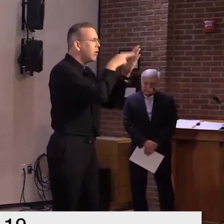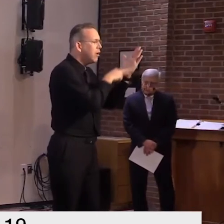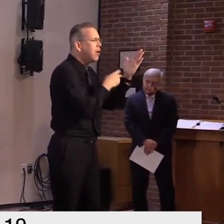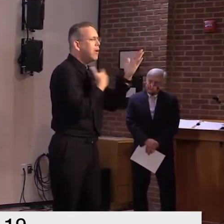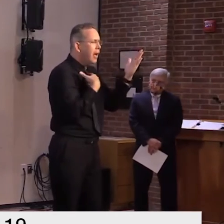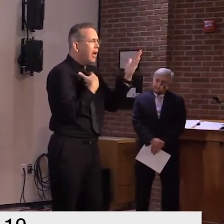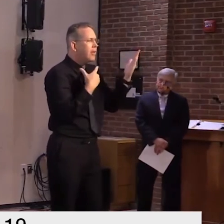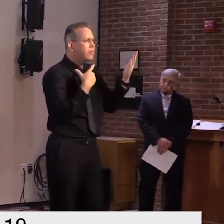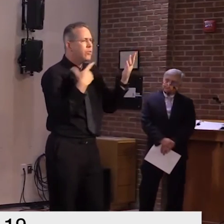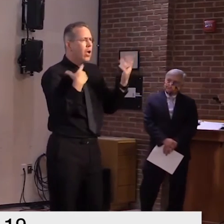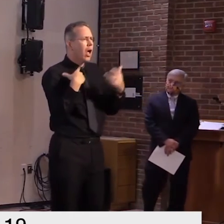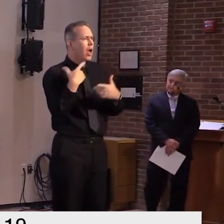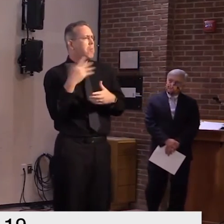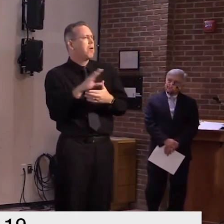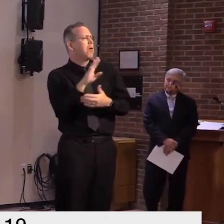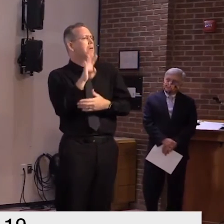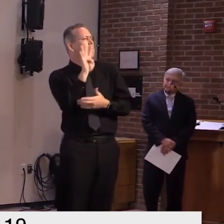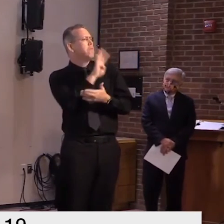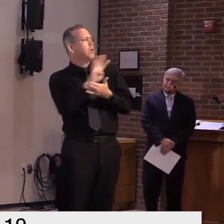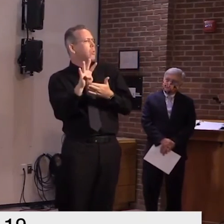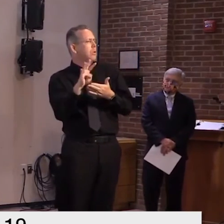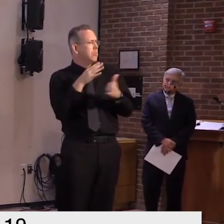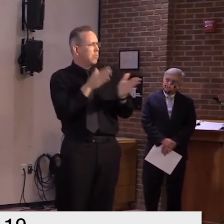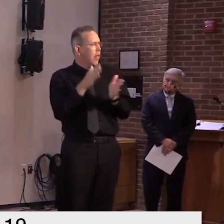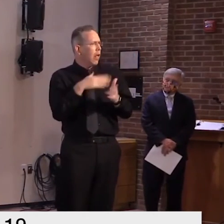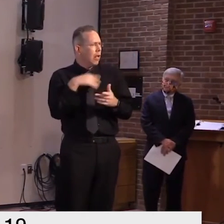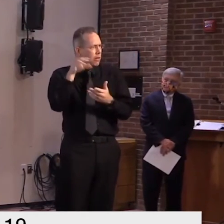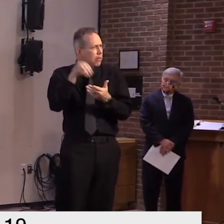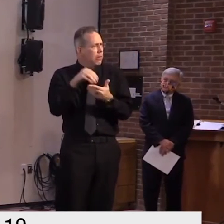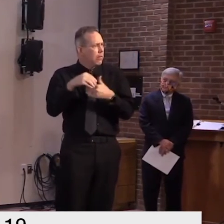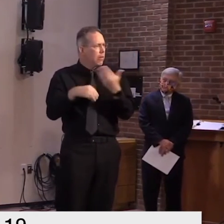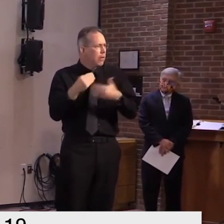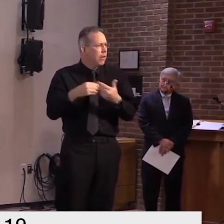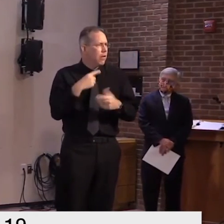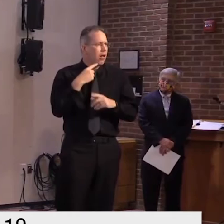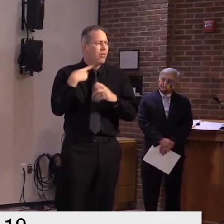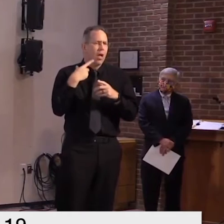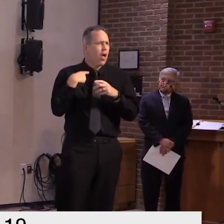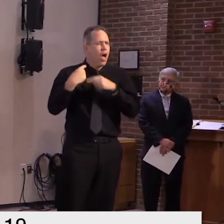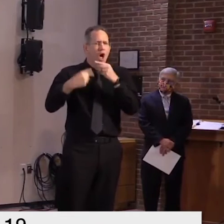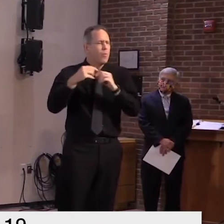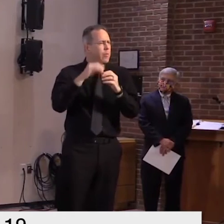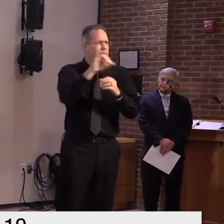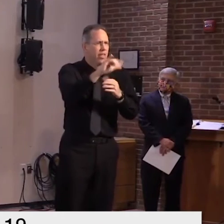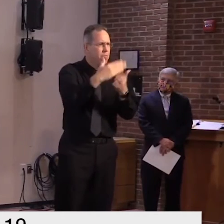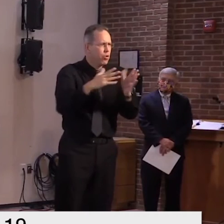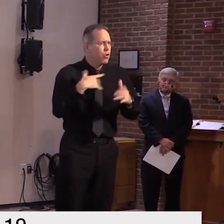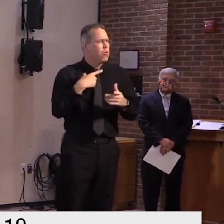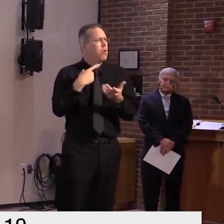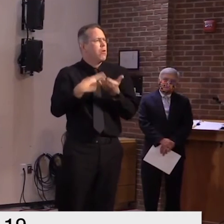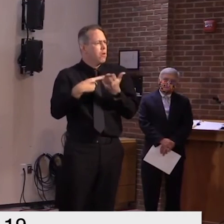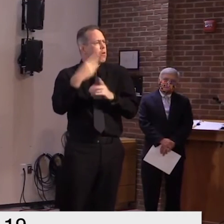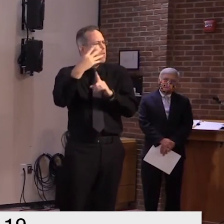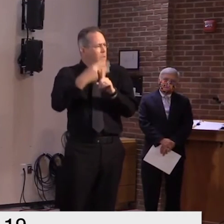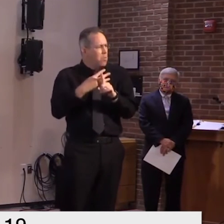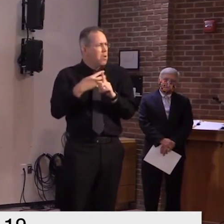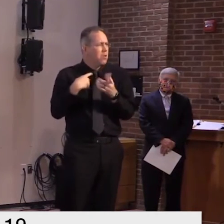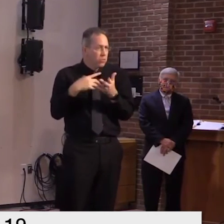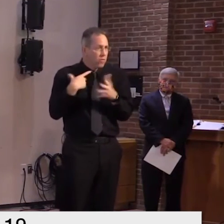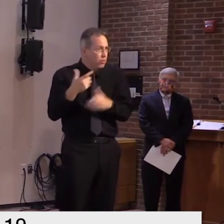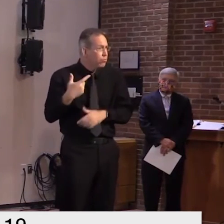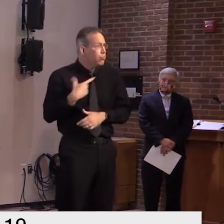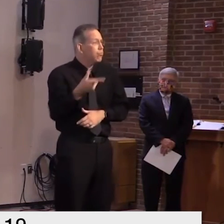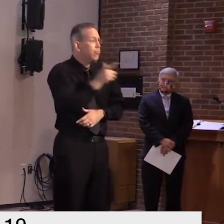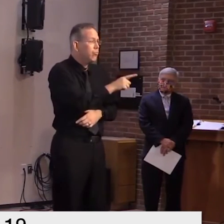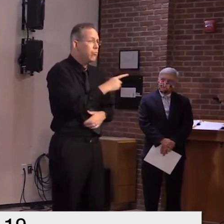um if they want to prove me wrong in some respects uh they should just pass some bills and get the money rolling and